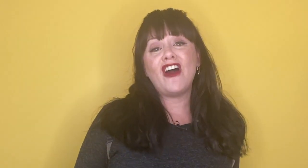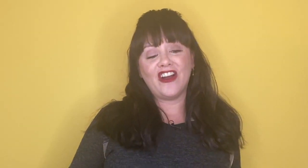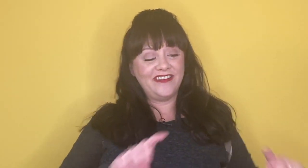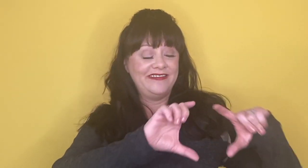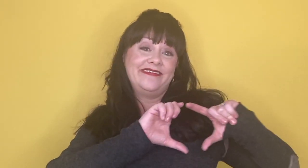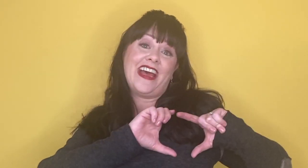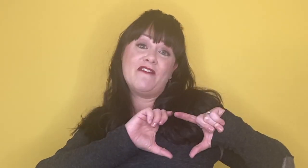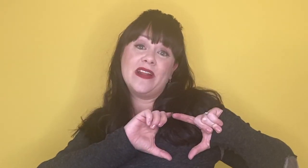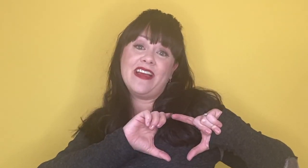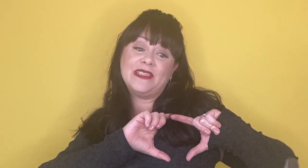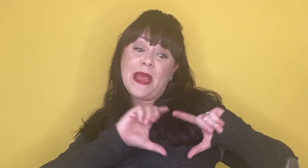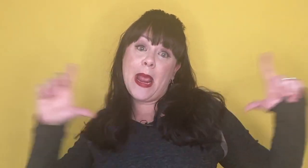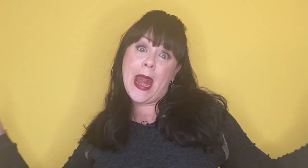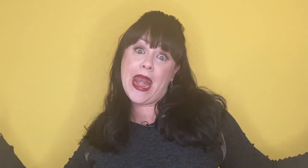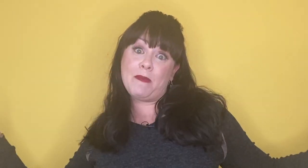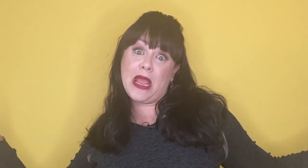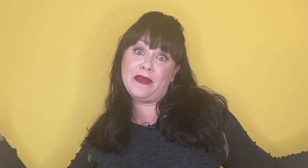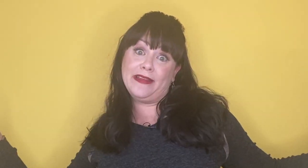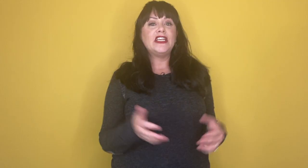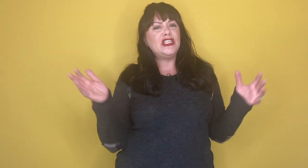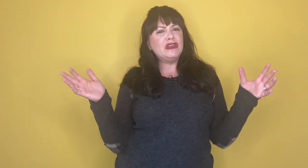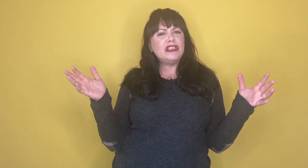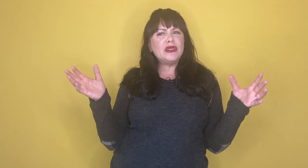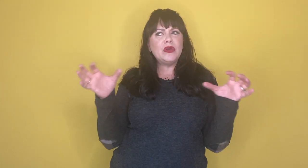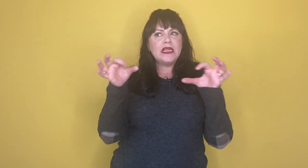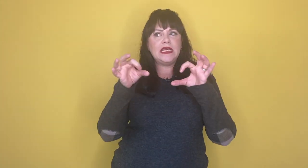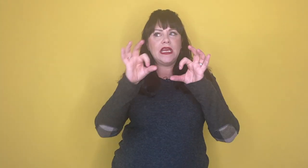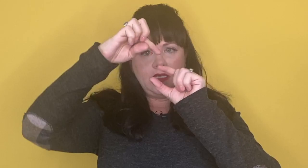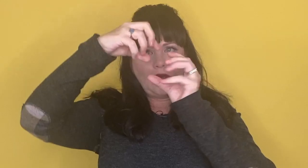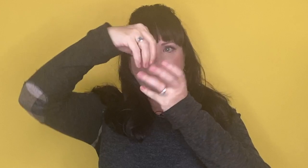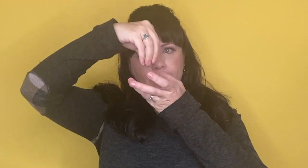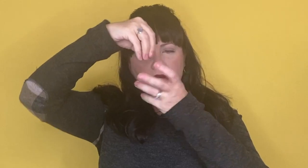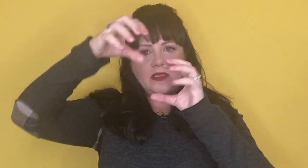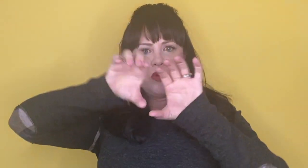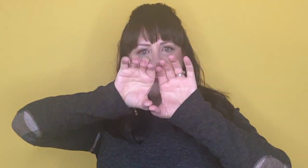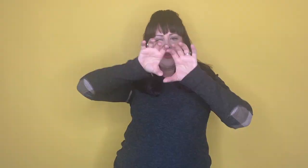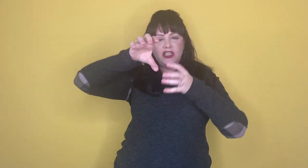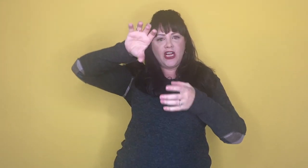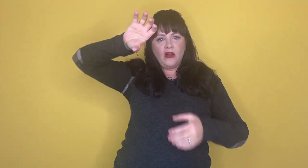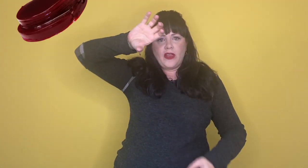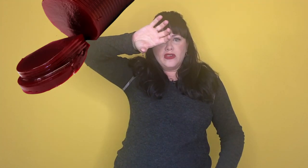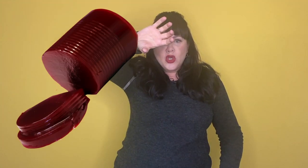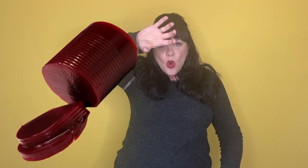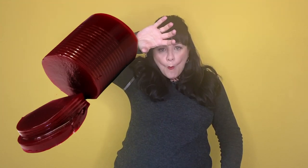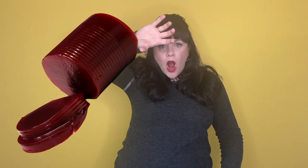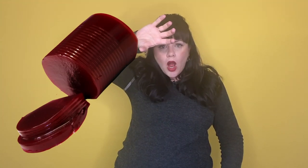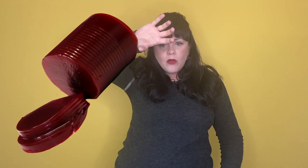honor. Not everybody likes me. And I'm okay with it. Do you do the cranberries or the Jell-O that goes when it